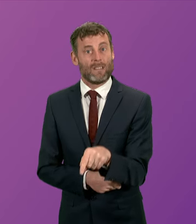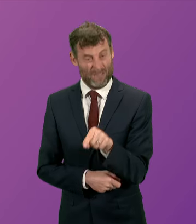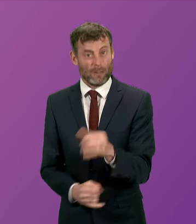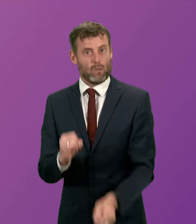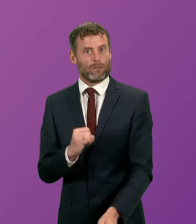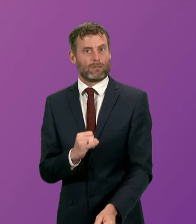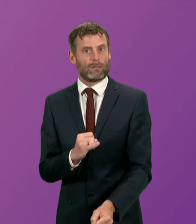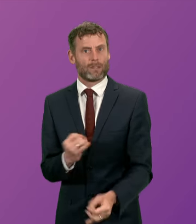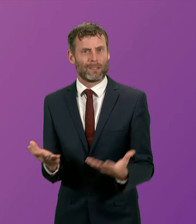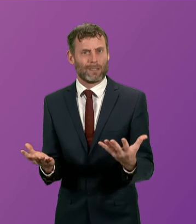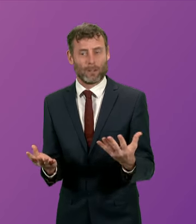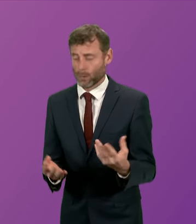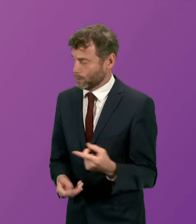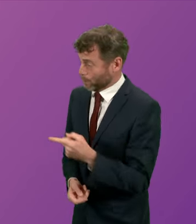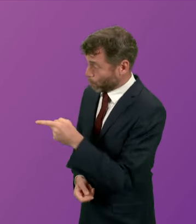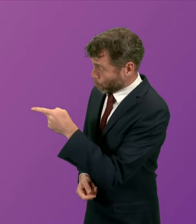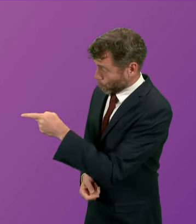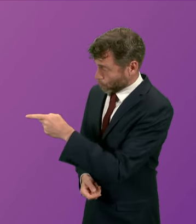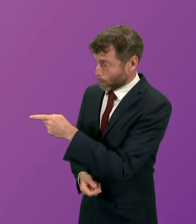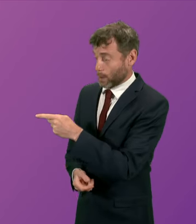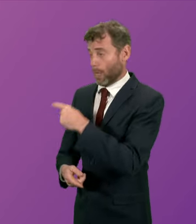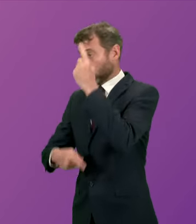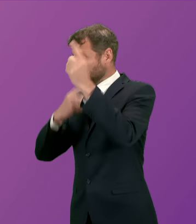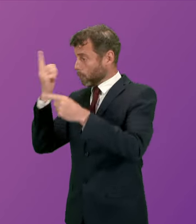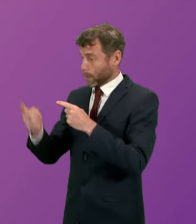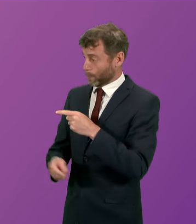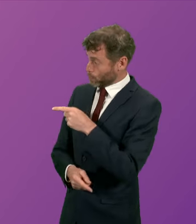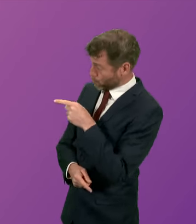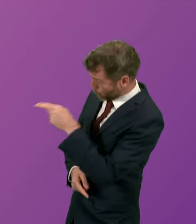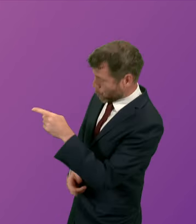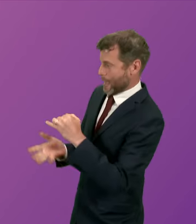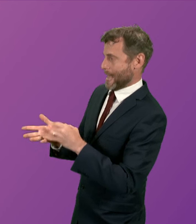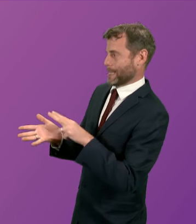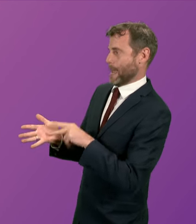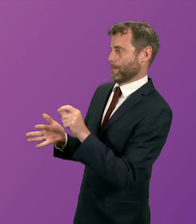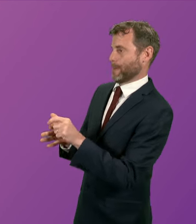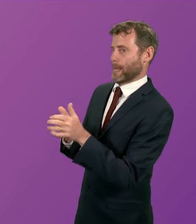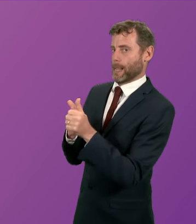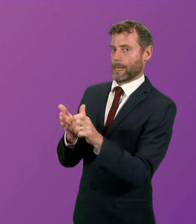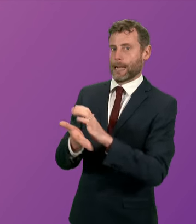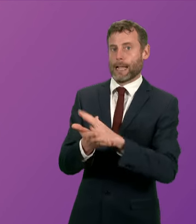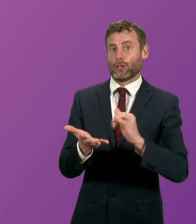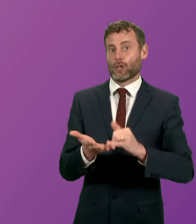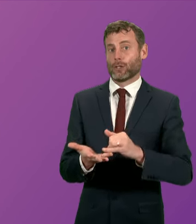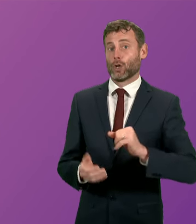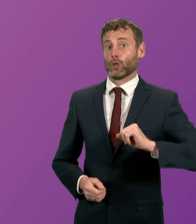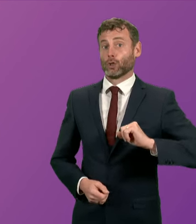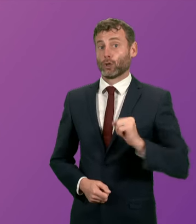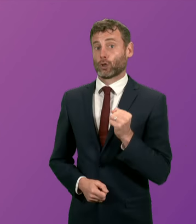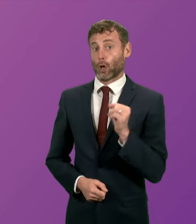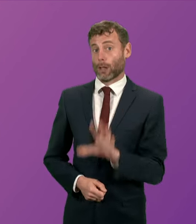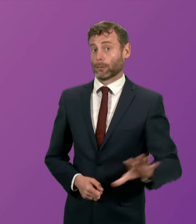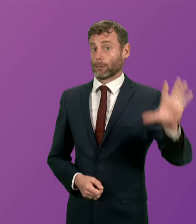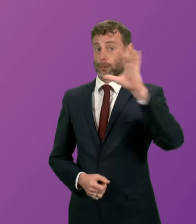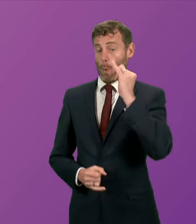at the back, this is the reality under this SNP government. Cancer, Scotland's biggest killer, is something